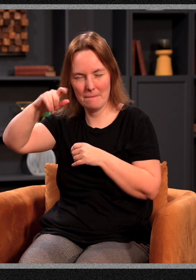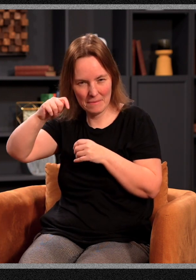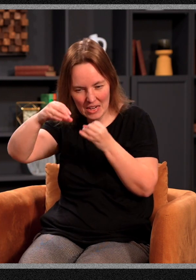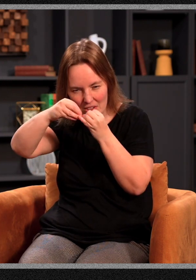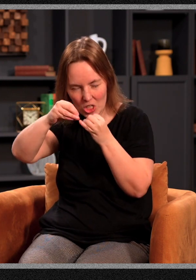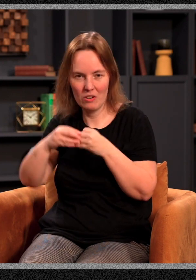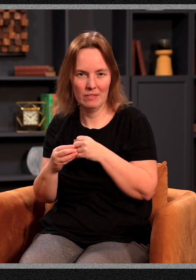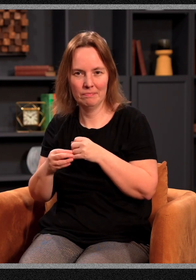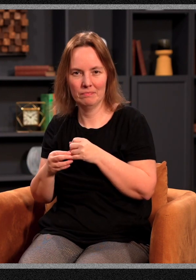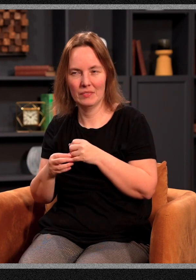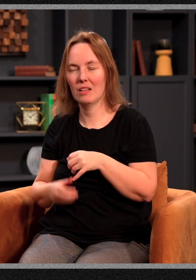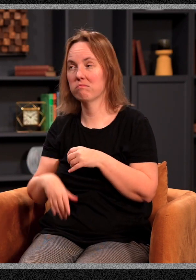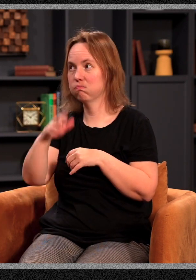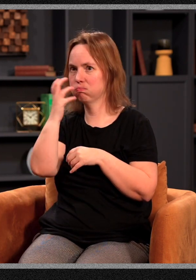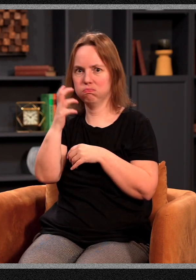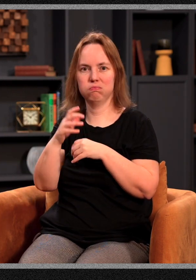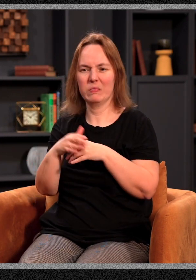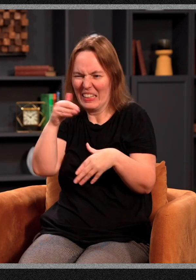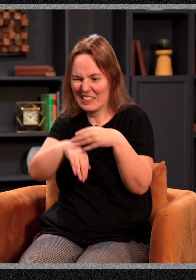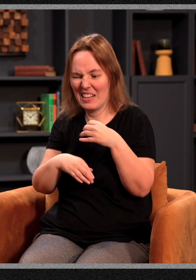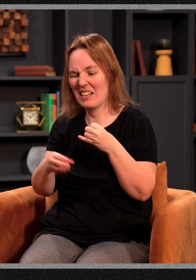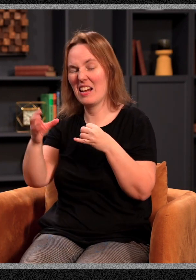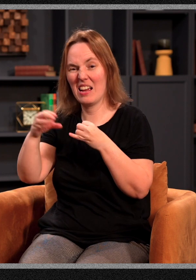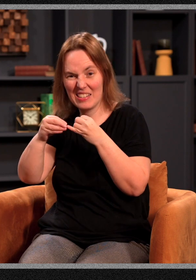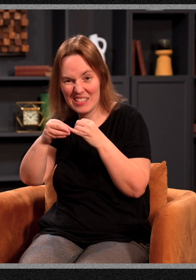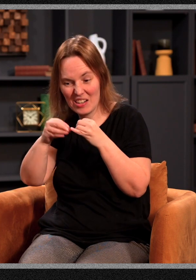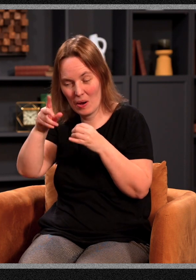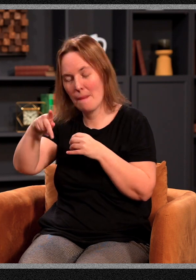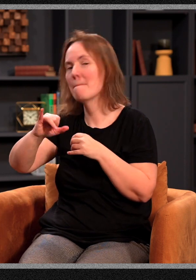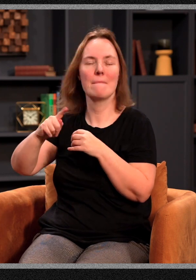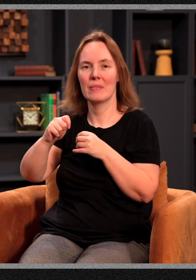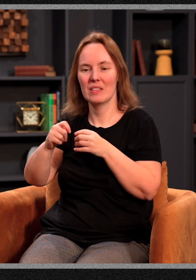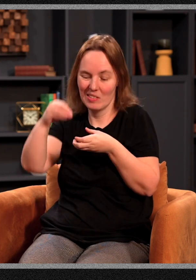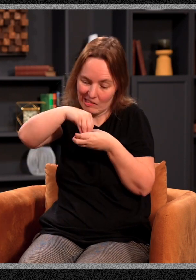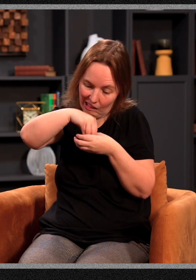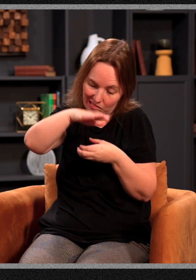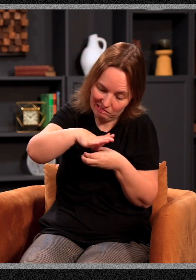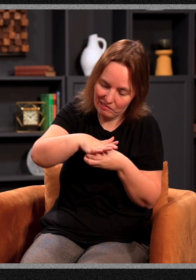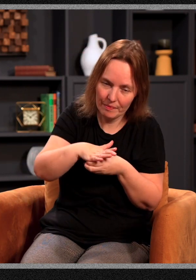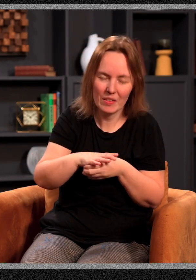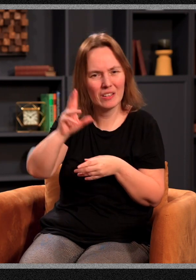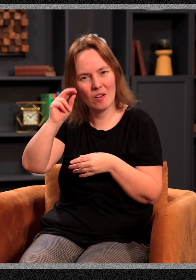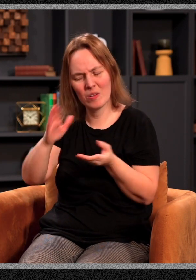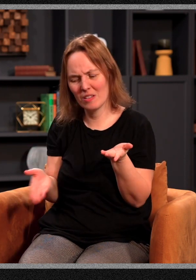That's how miraculous that is inside a cherry pit. And you don't just squish it in. It's actually folded.